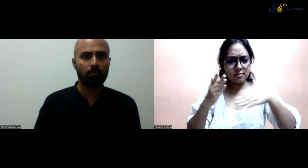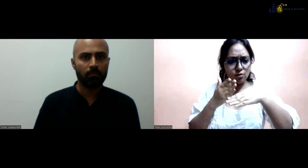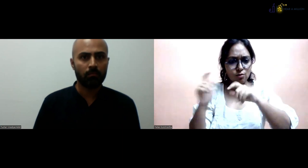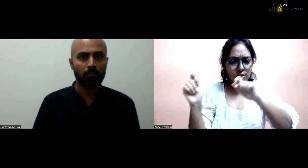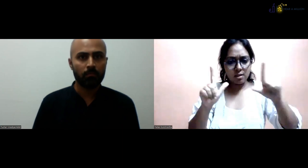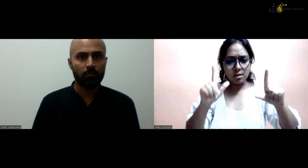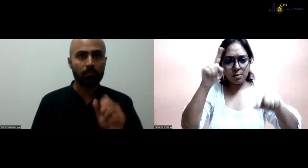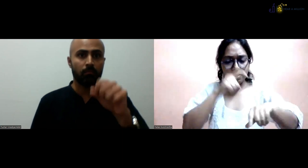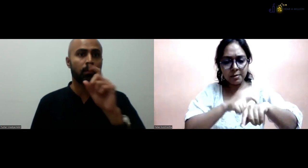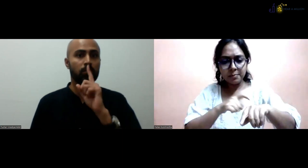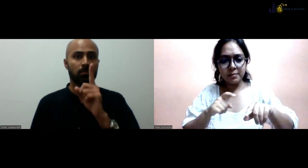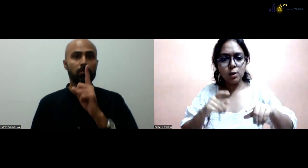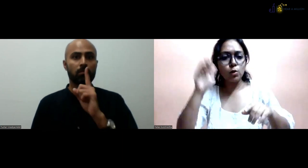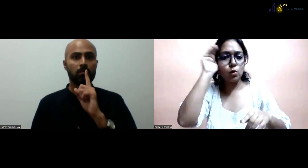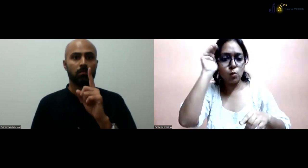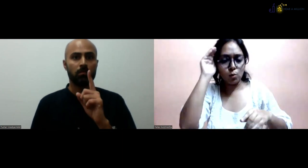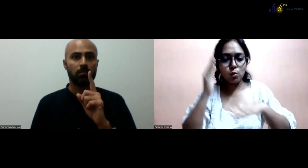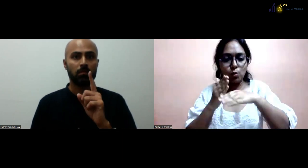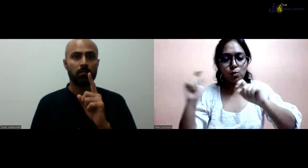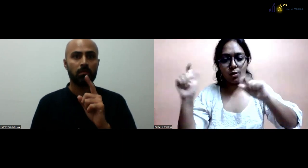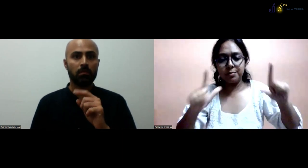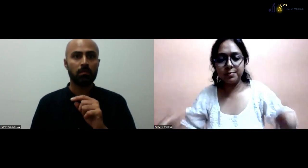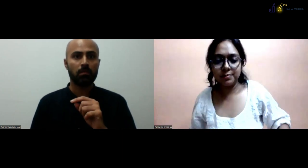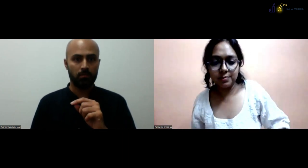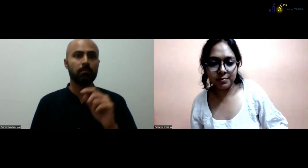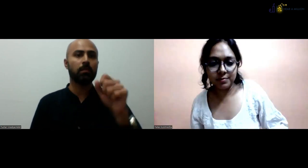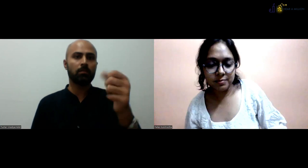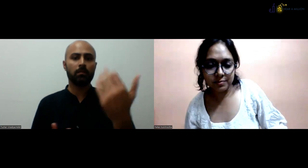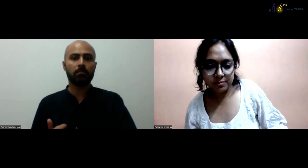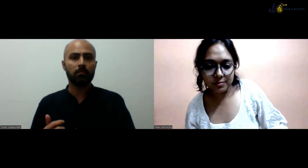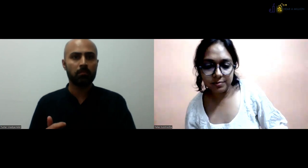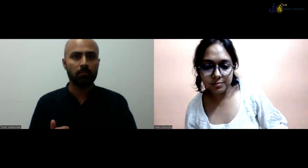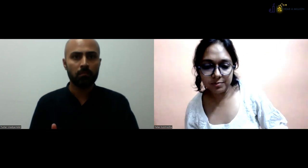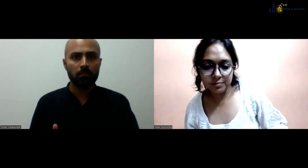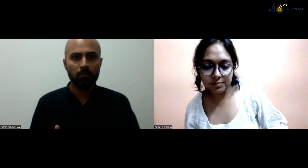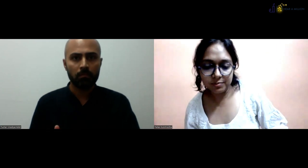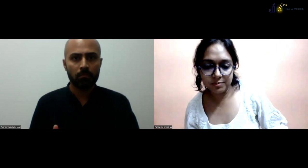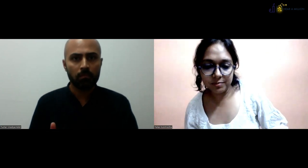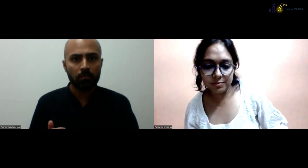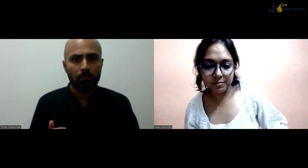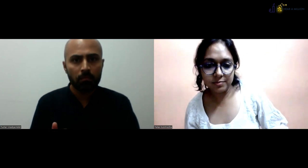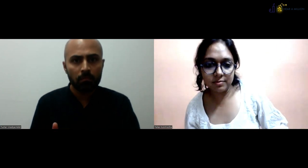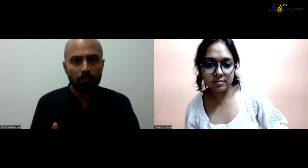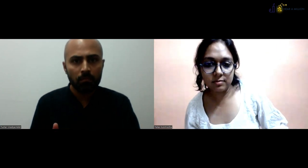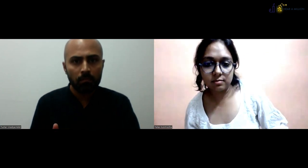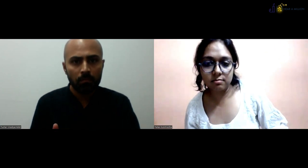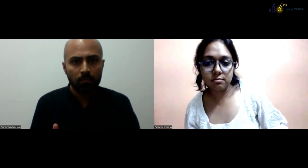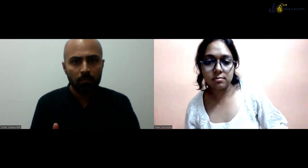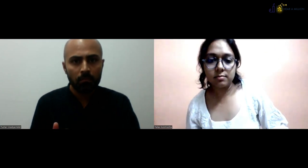educators. Special educators. Can I, can I share the slide please for once? Sure. Okay. show that information.